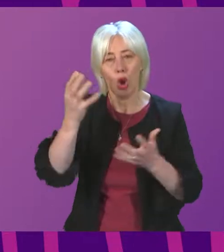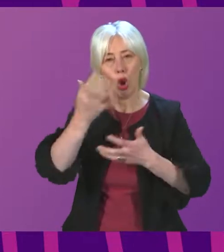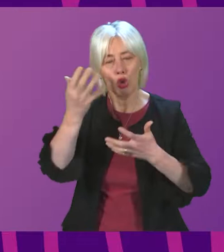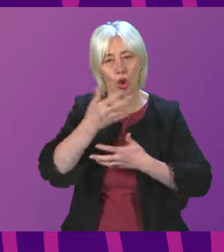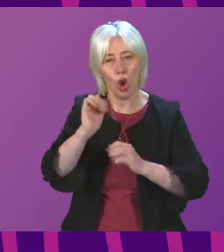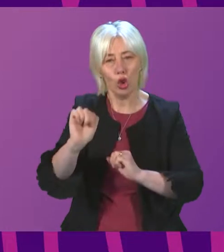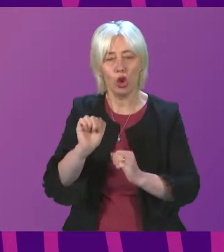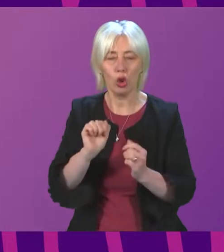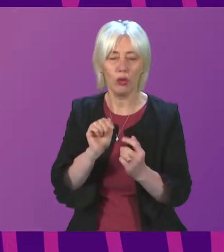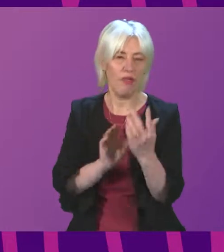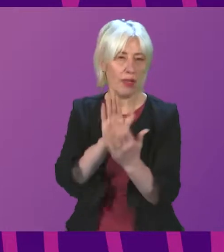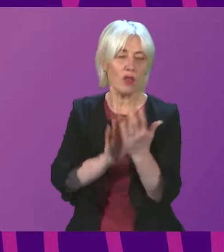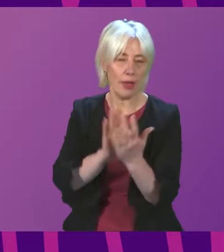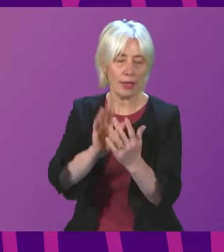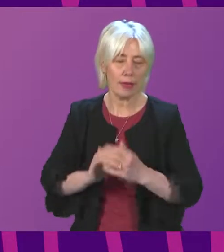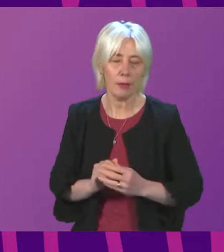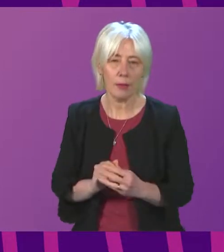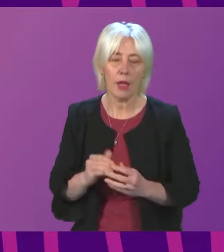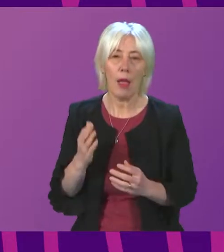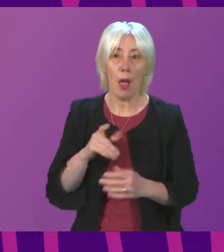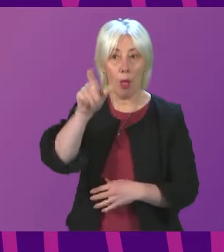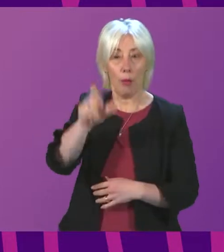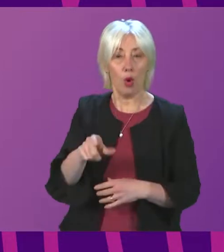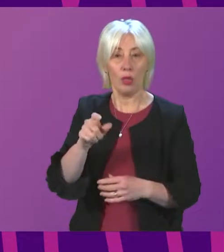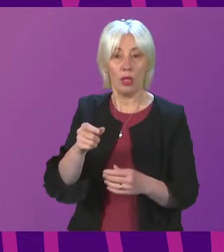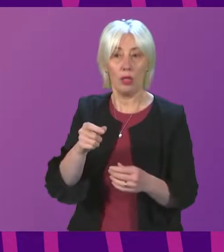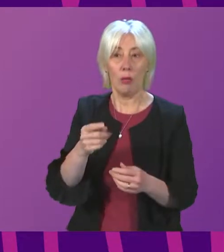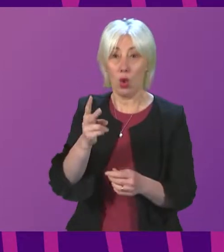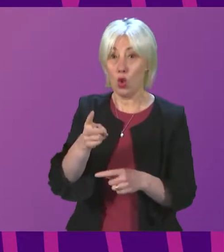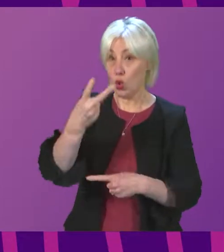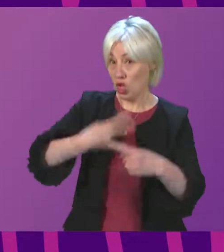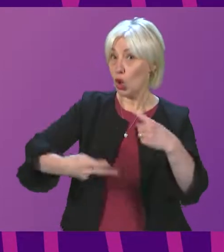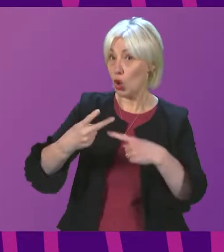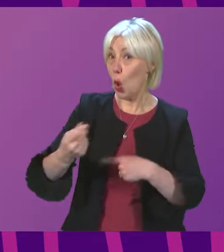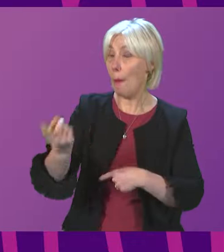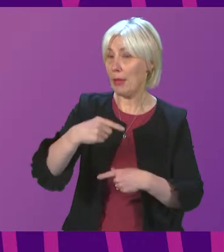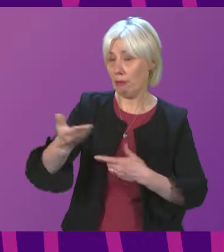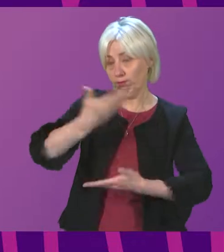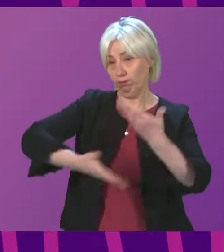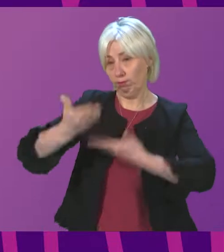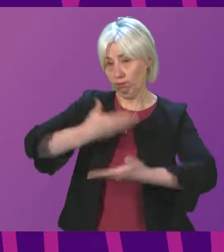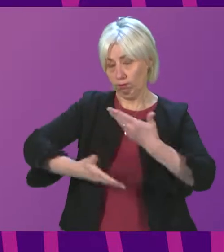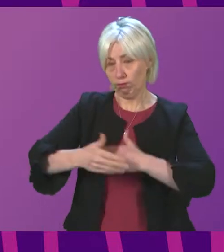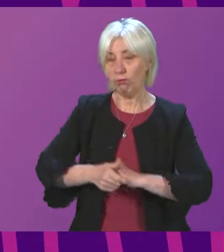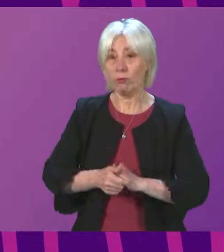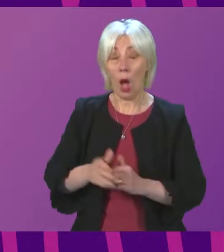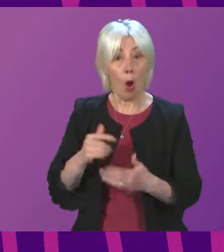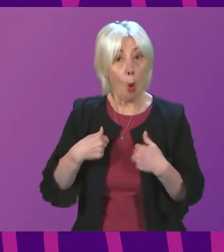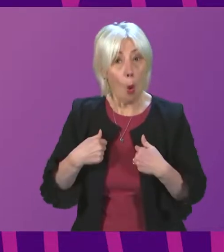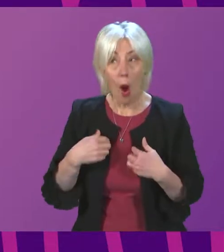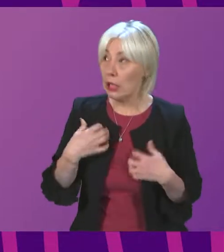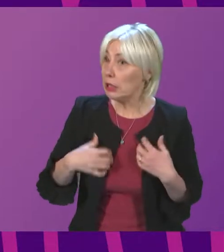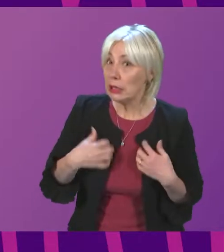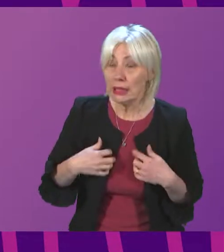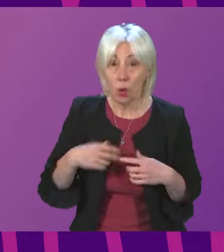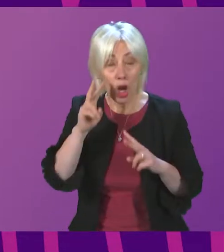in person. I understand we heard from the petitioner two years ago. Like others, I got quite excited when I